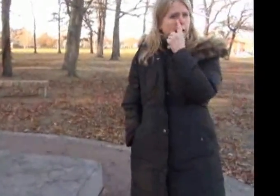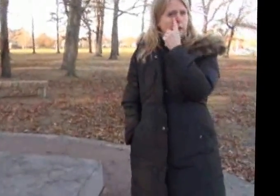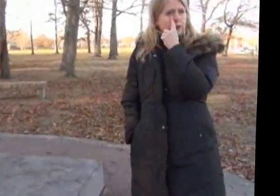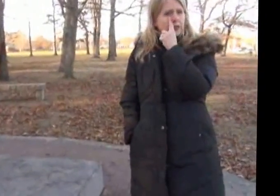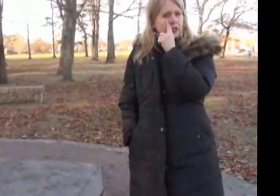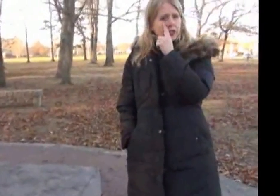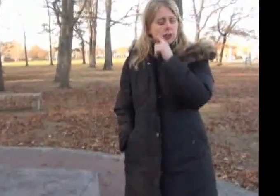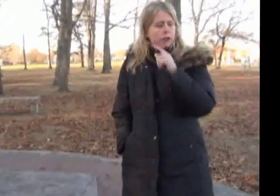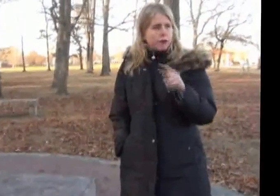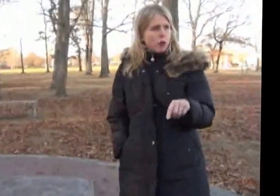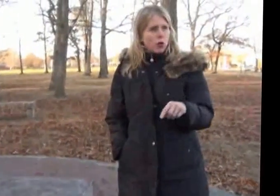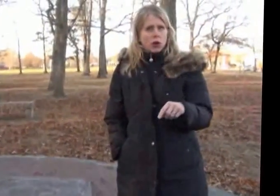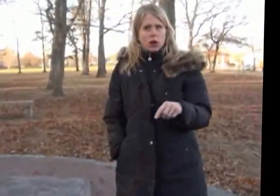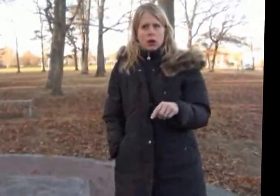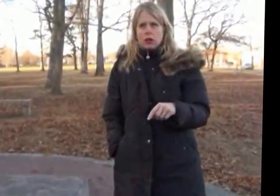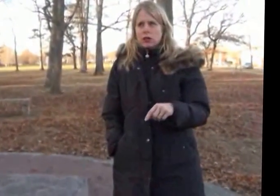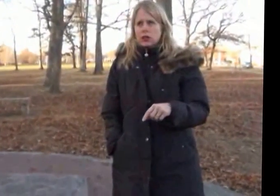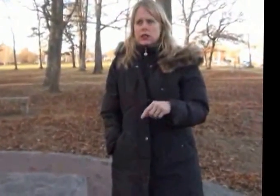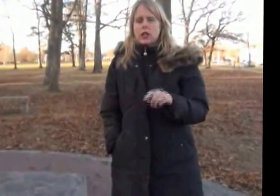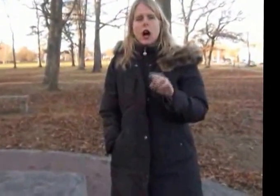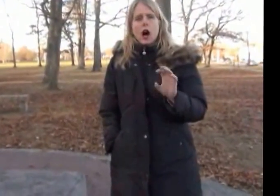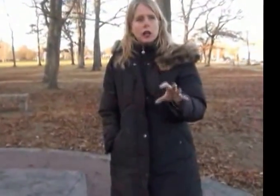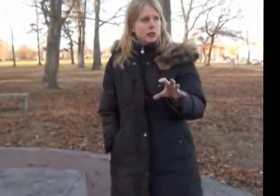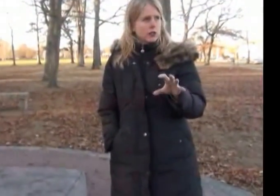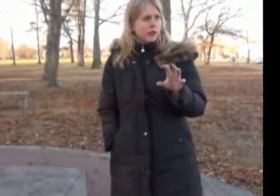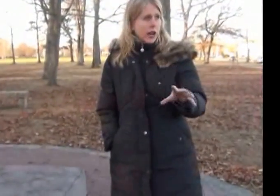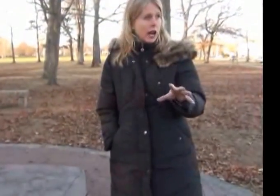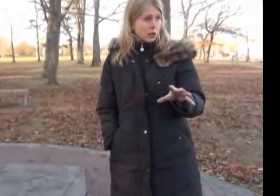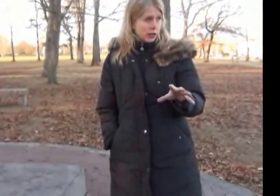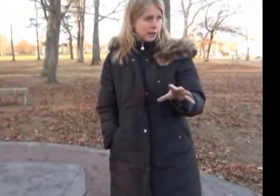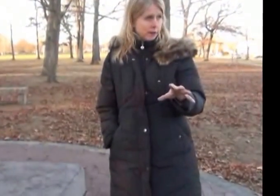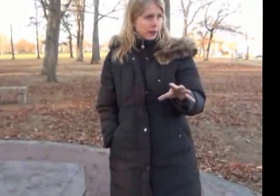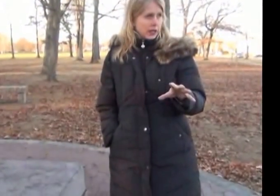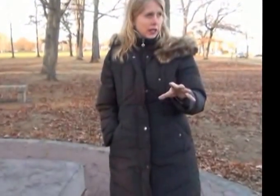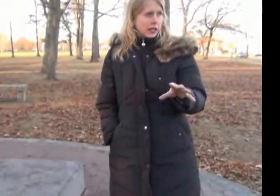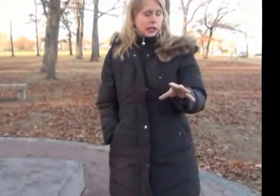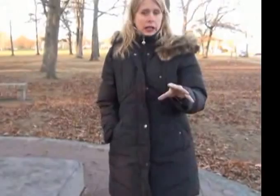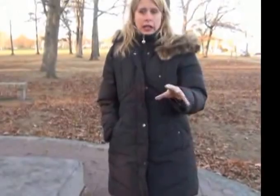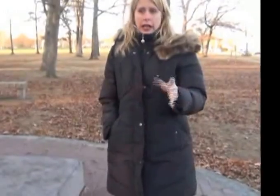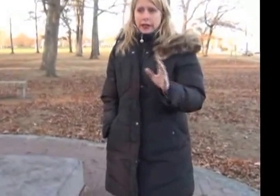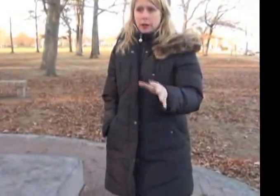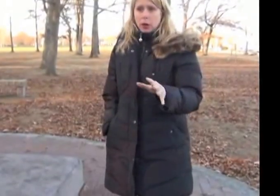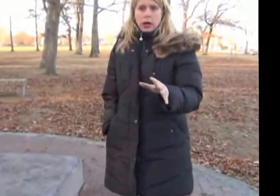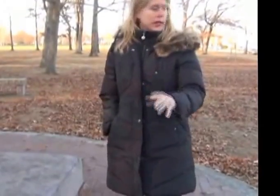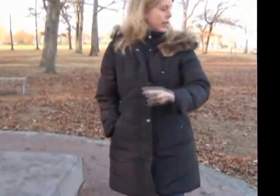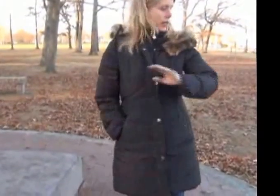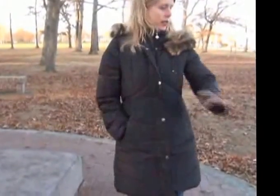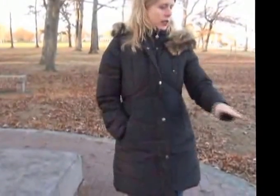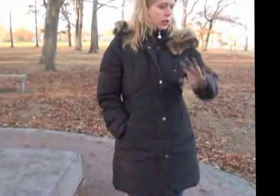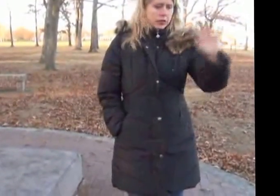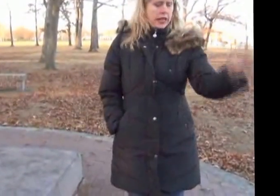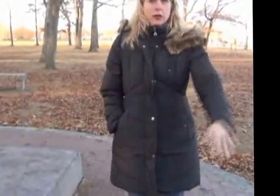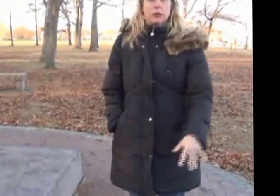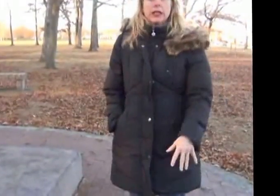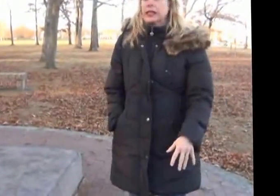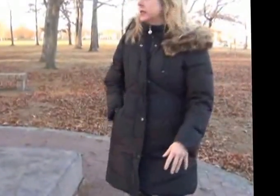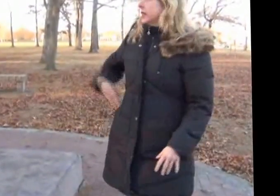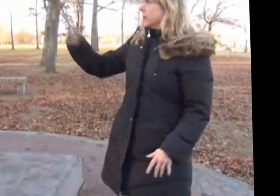four tons of concrete. And they brought it in and it goes down really deep